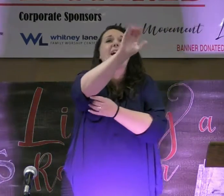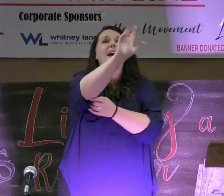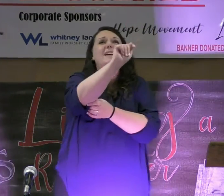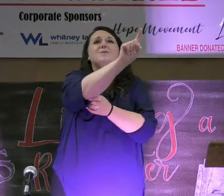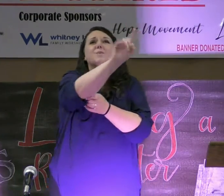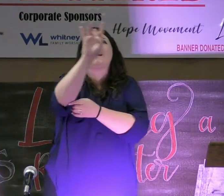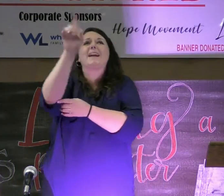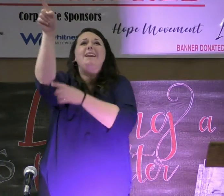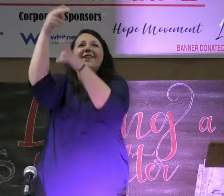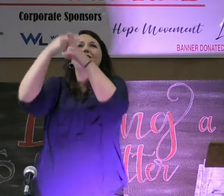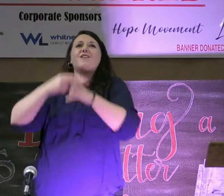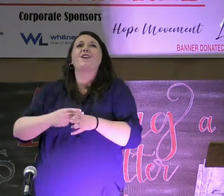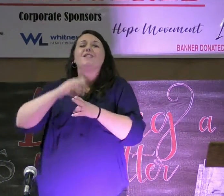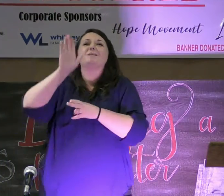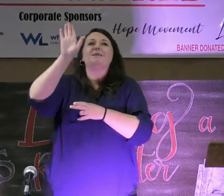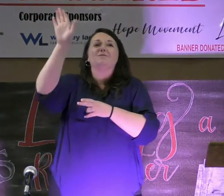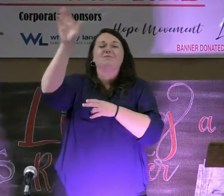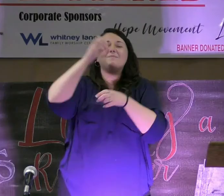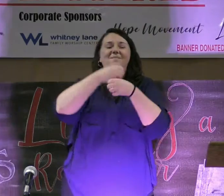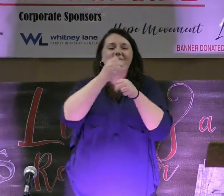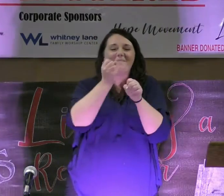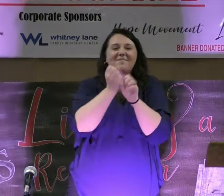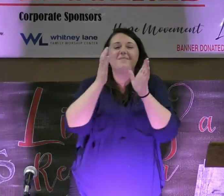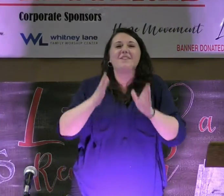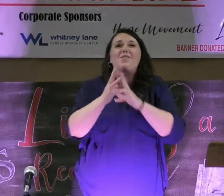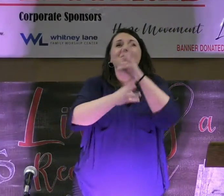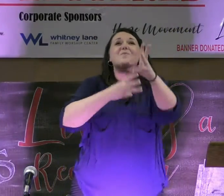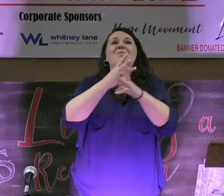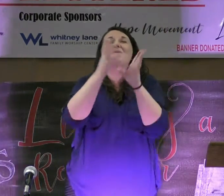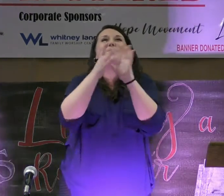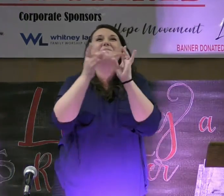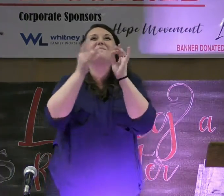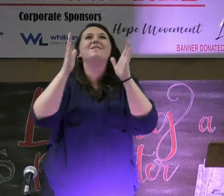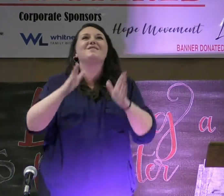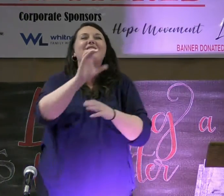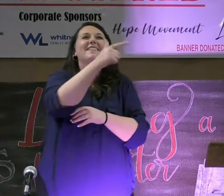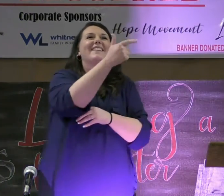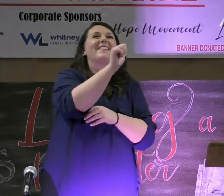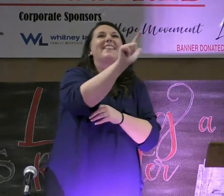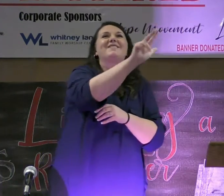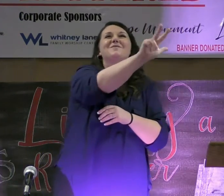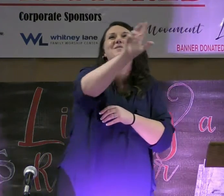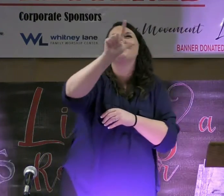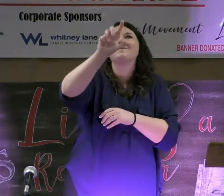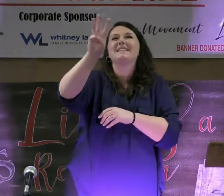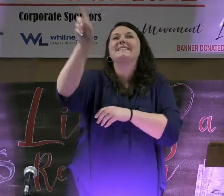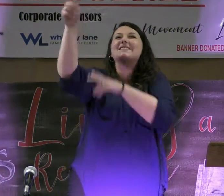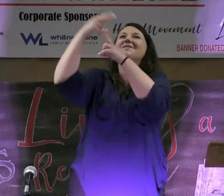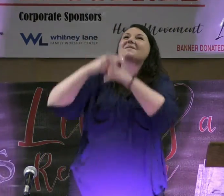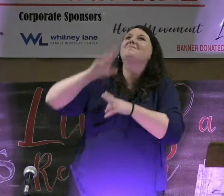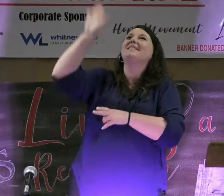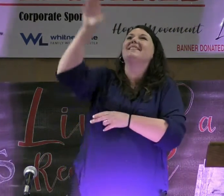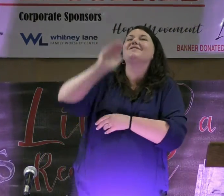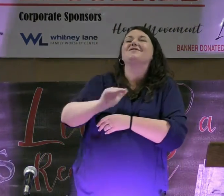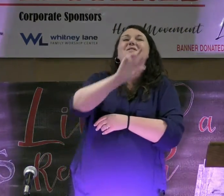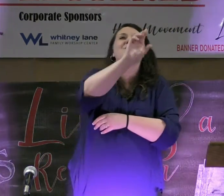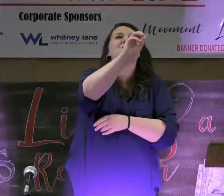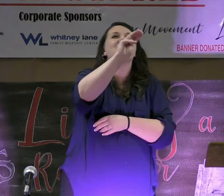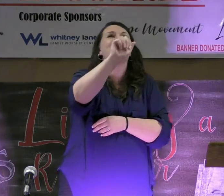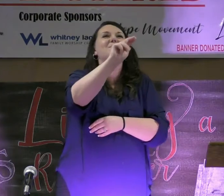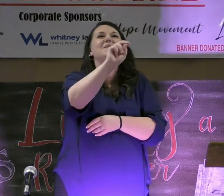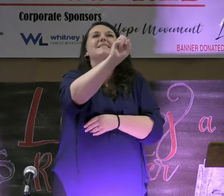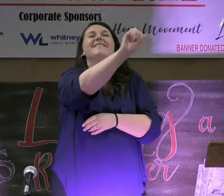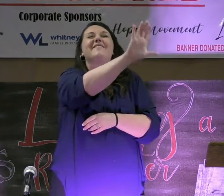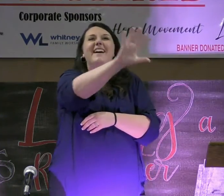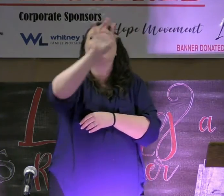1, 8. He calls me his messenger to the world. Galatians 3, 26. He calls me his child. Romans 5,